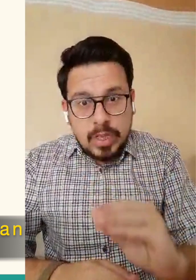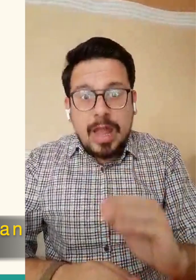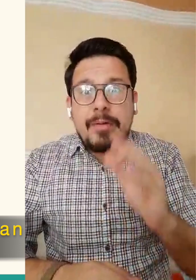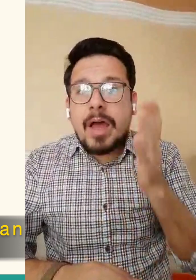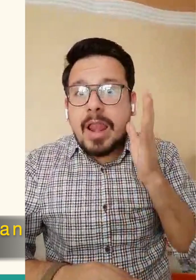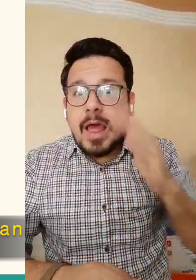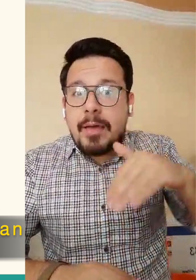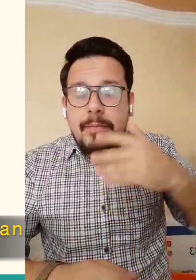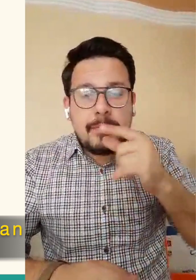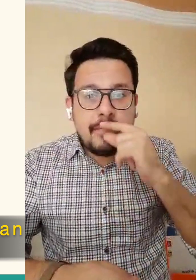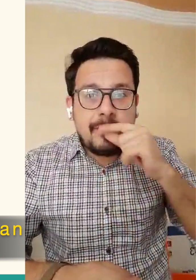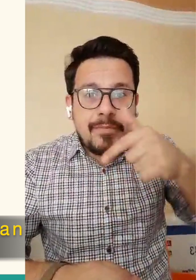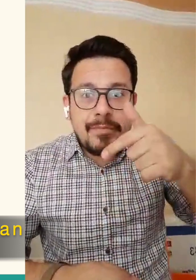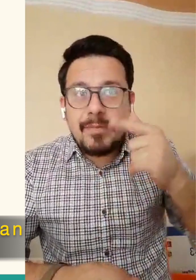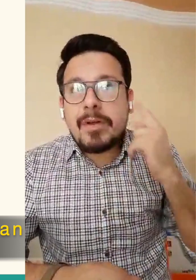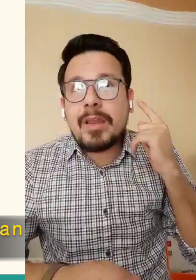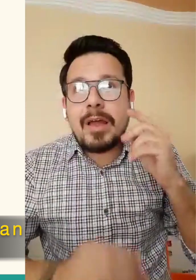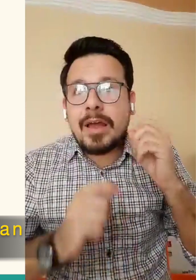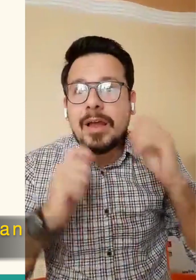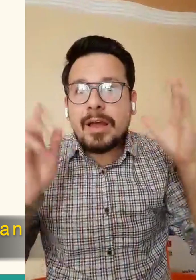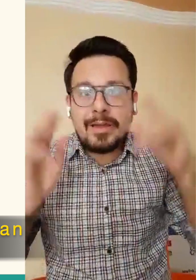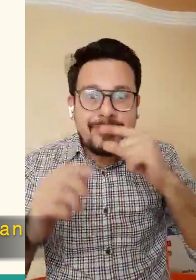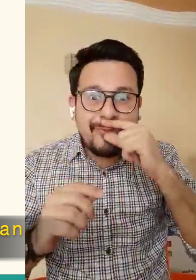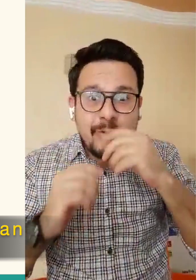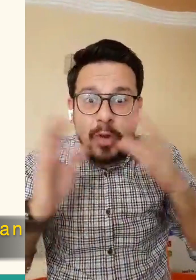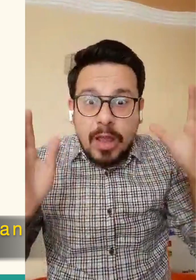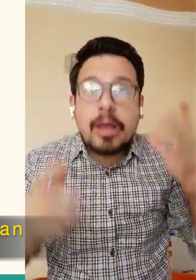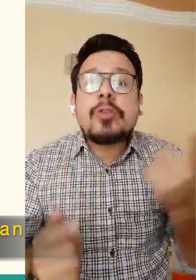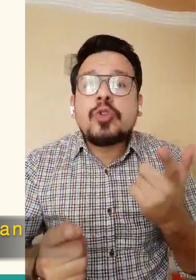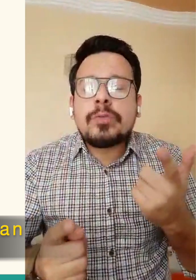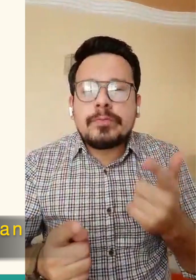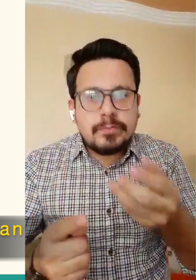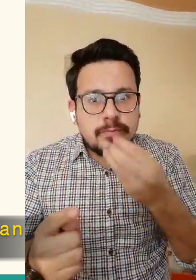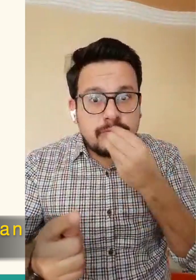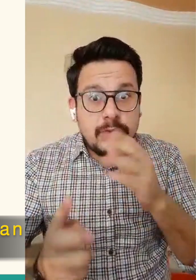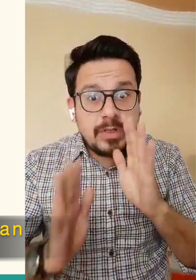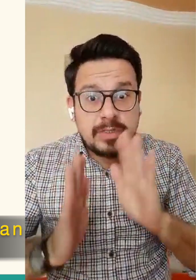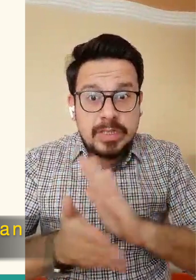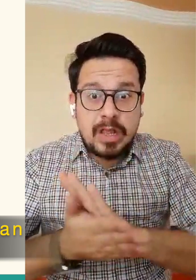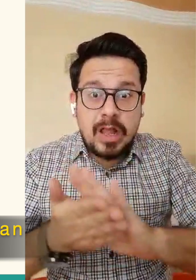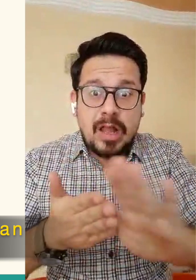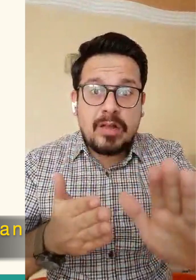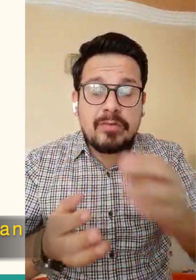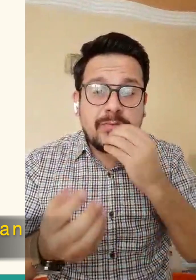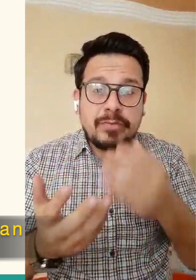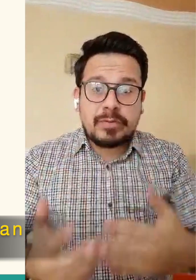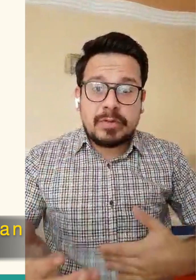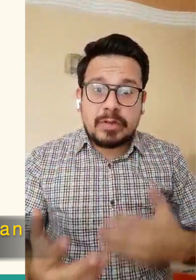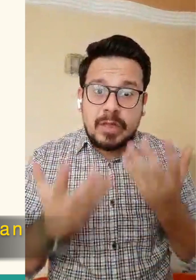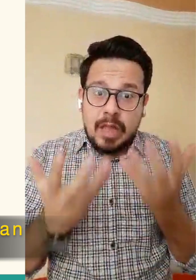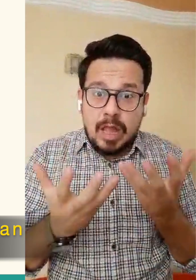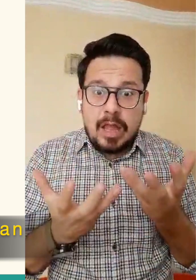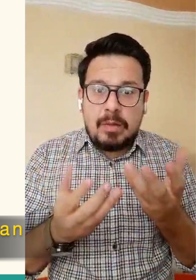needs to provide the optimal energy so we can accomplish